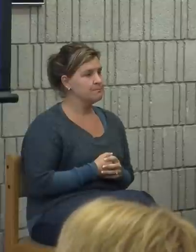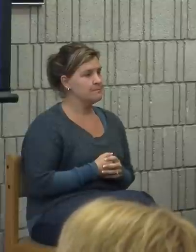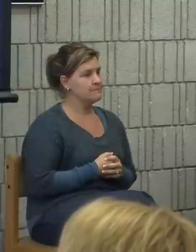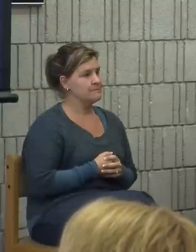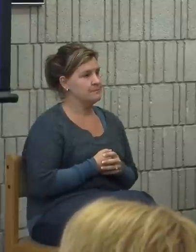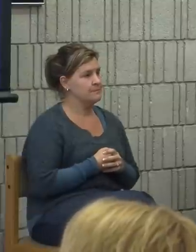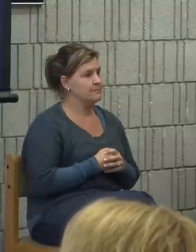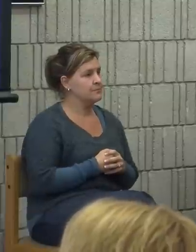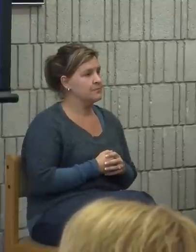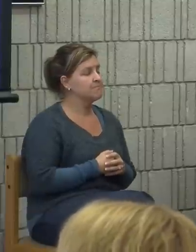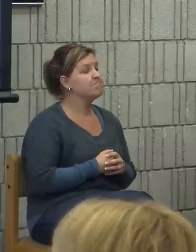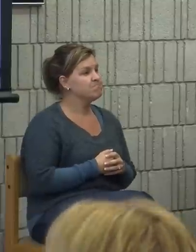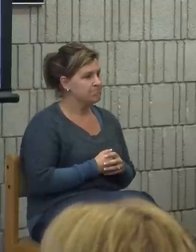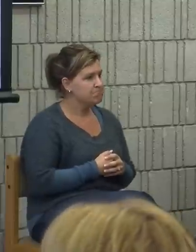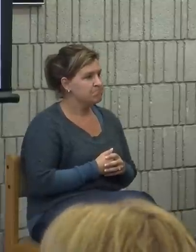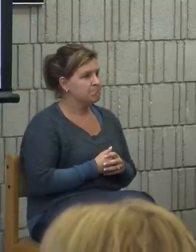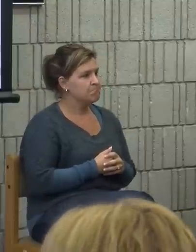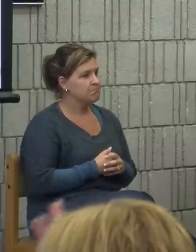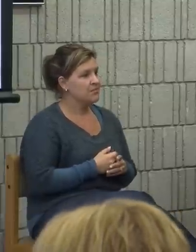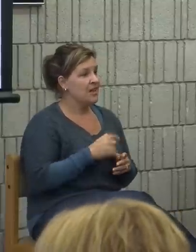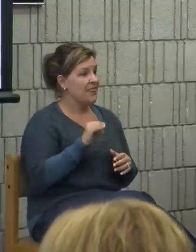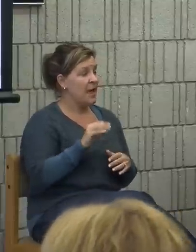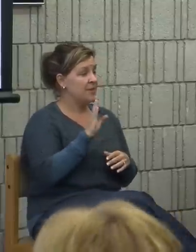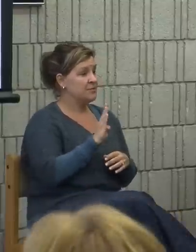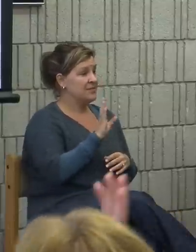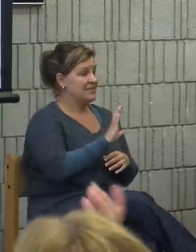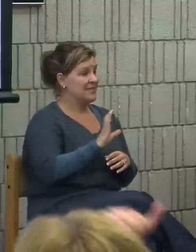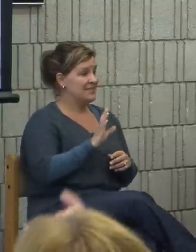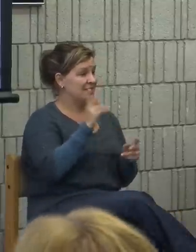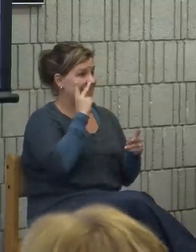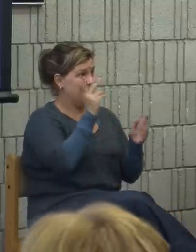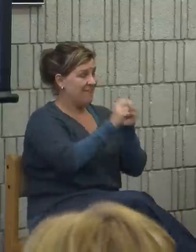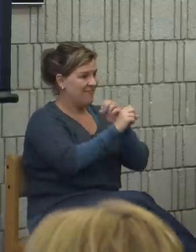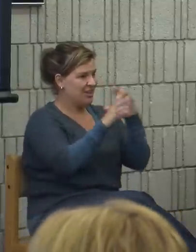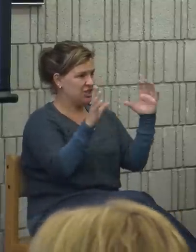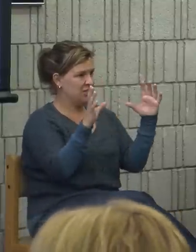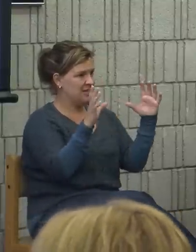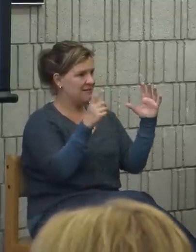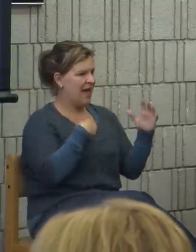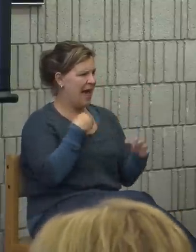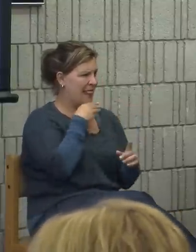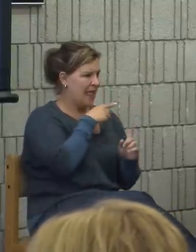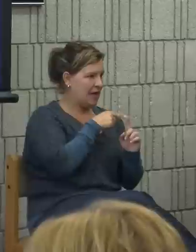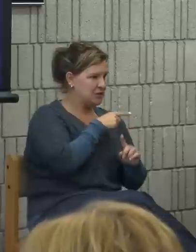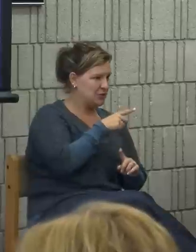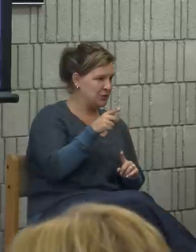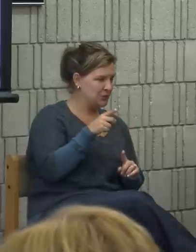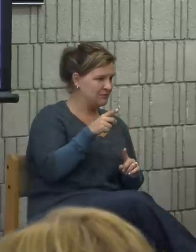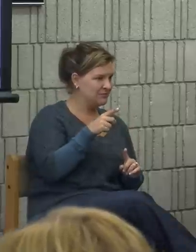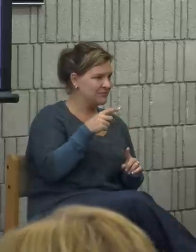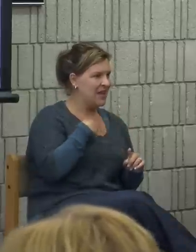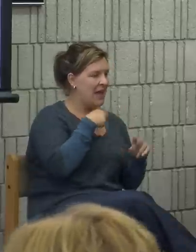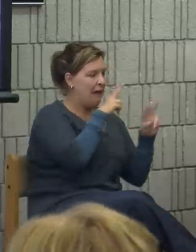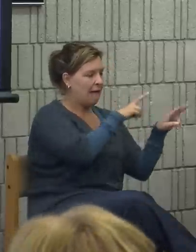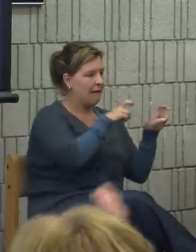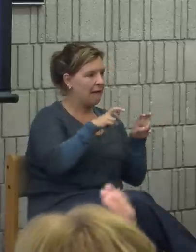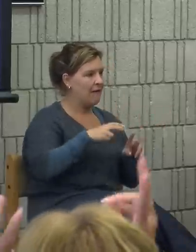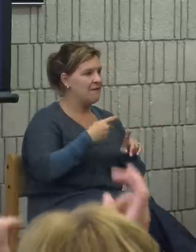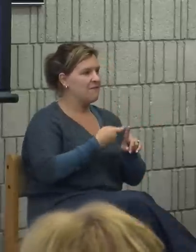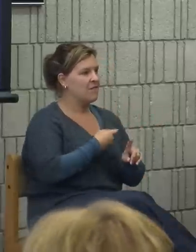Now I said that, that was Bristol Community College's vision. I actually lied to you. I took that from Golodet University,